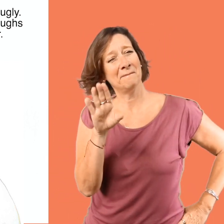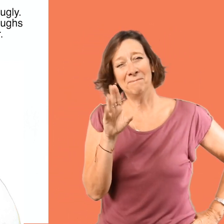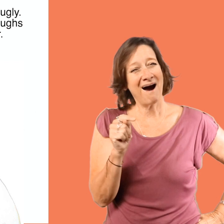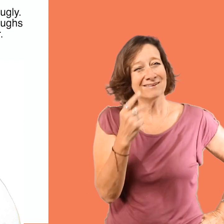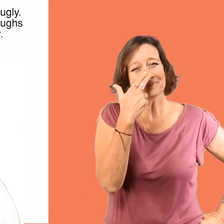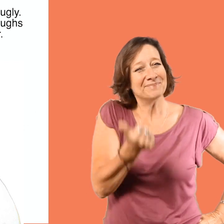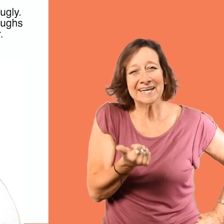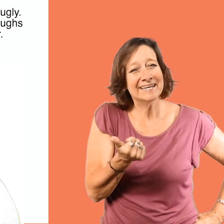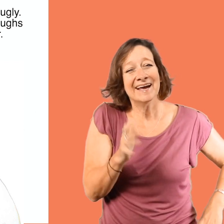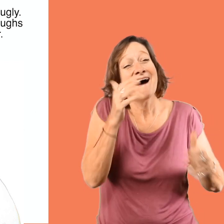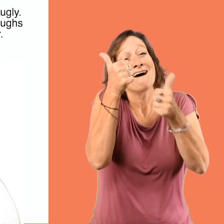And here